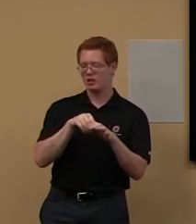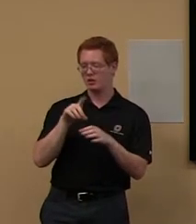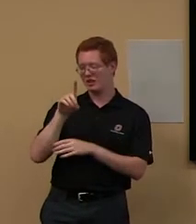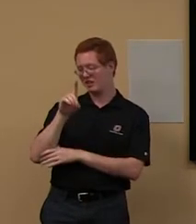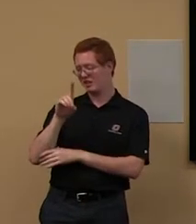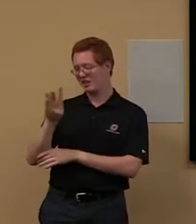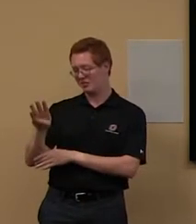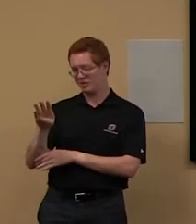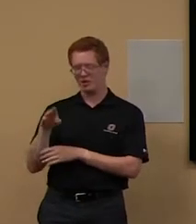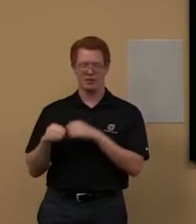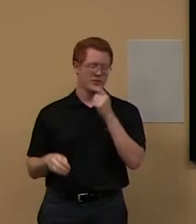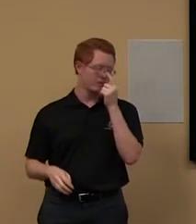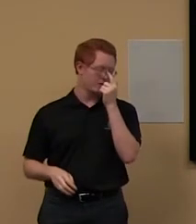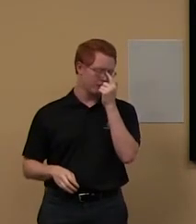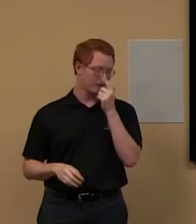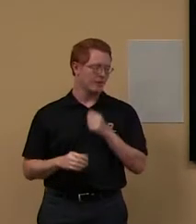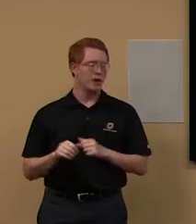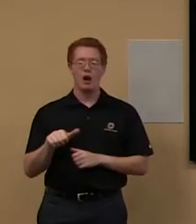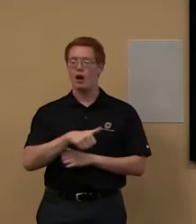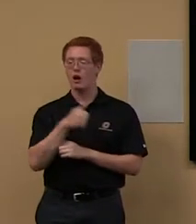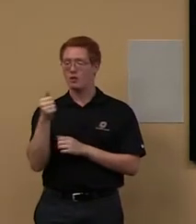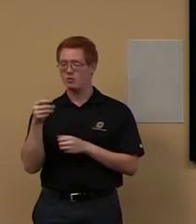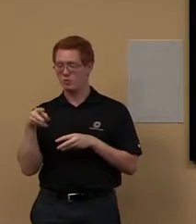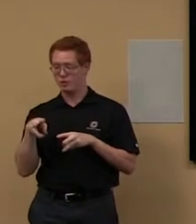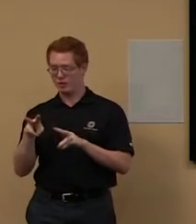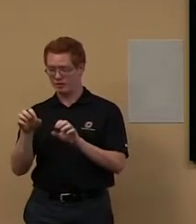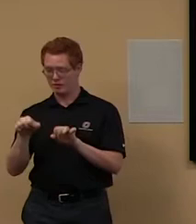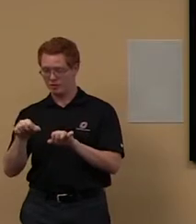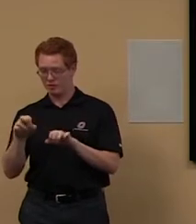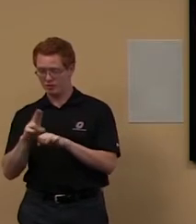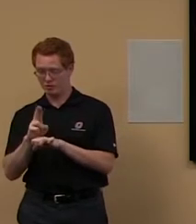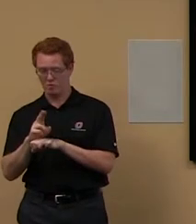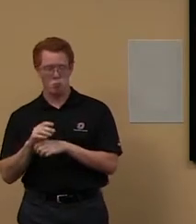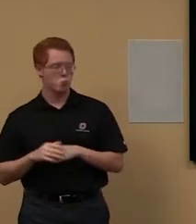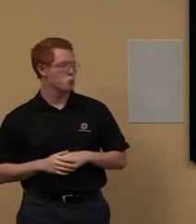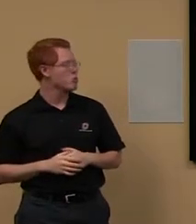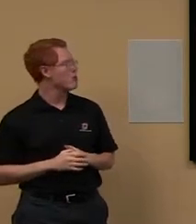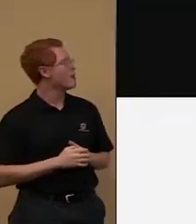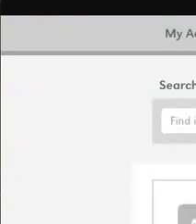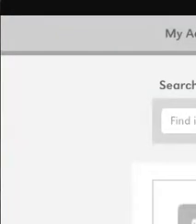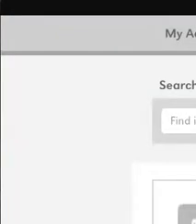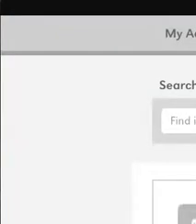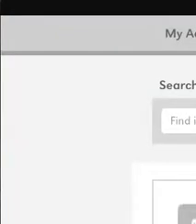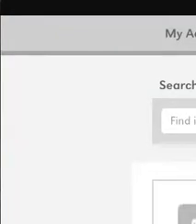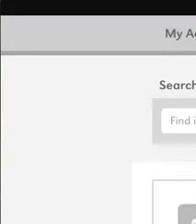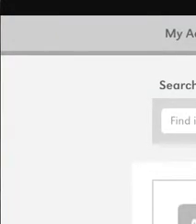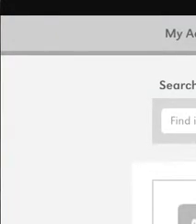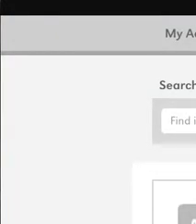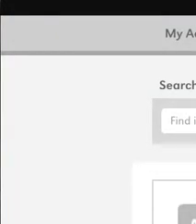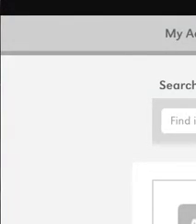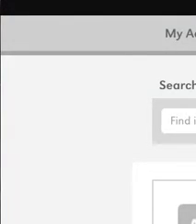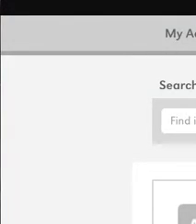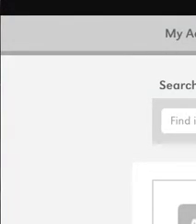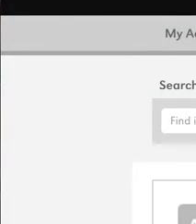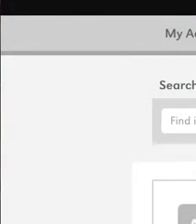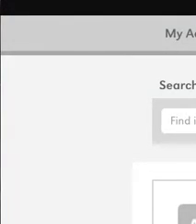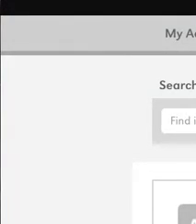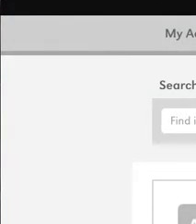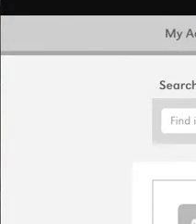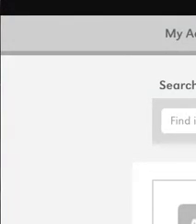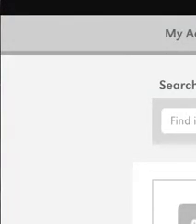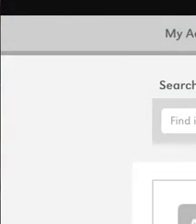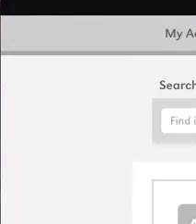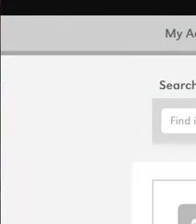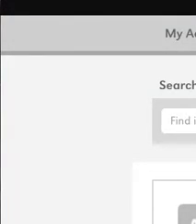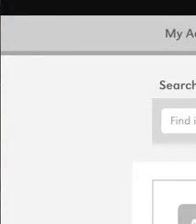Another way, which I think you'll find really cool, is to look at all of them